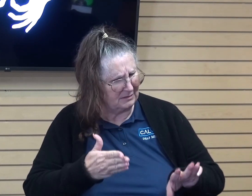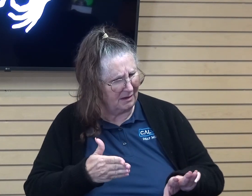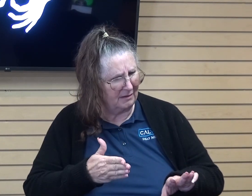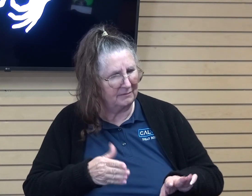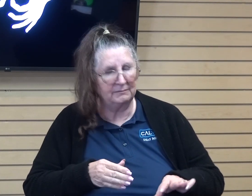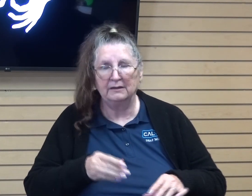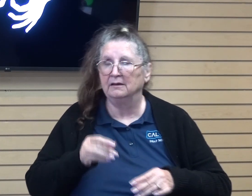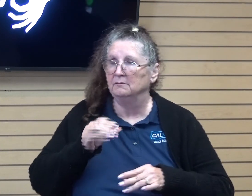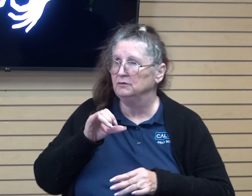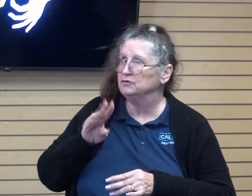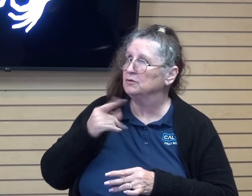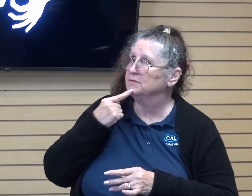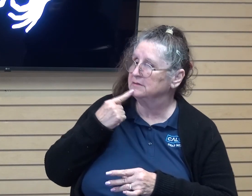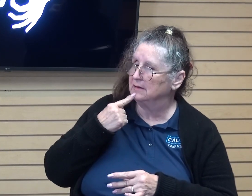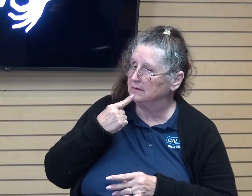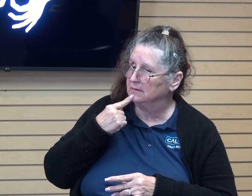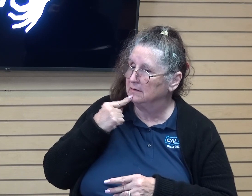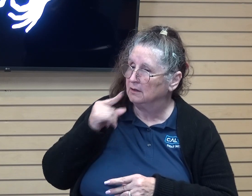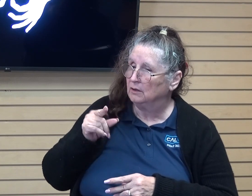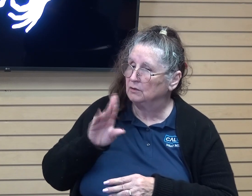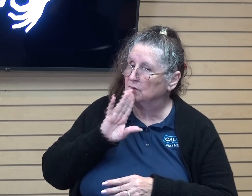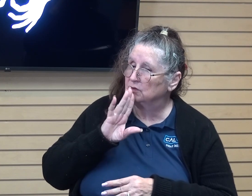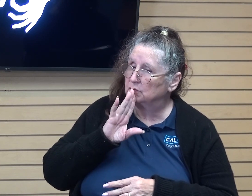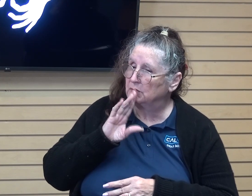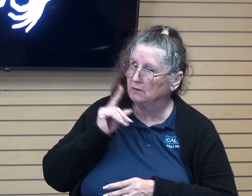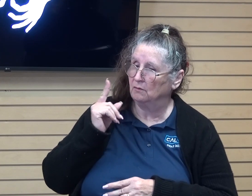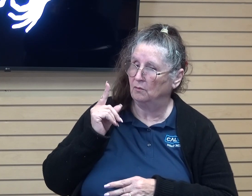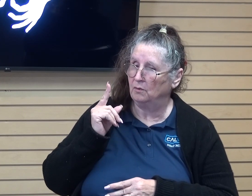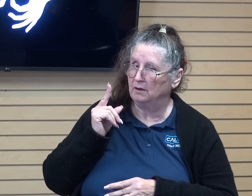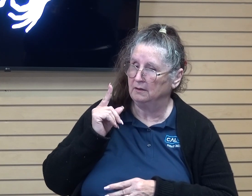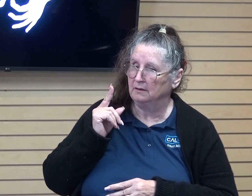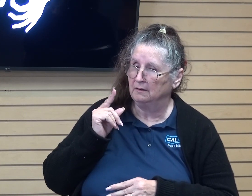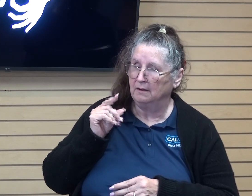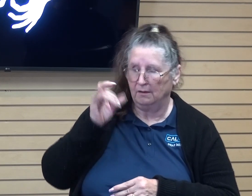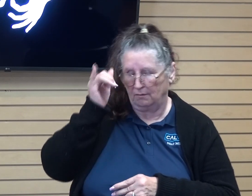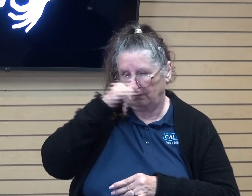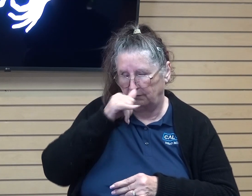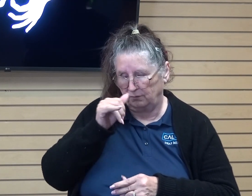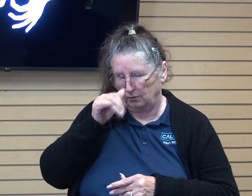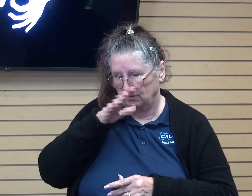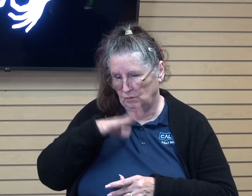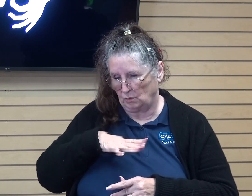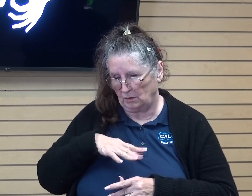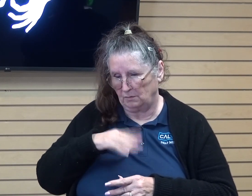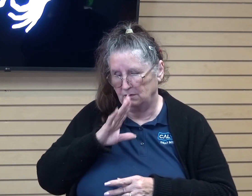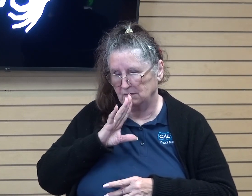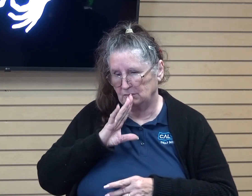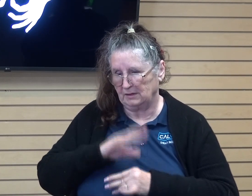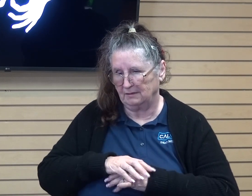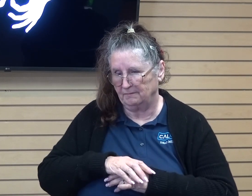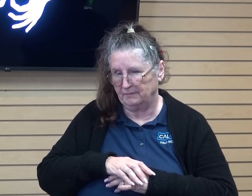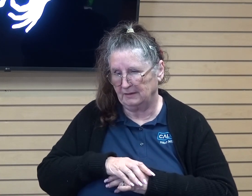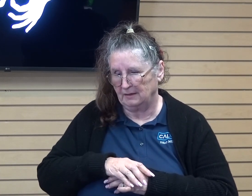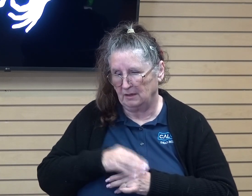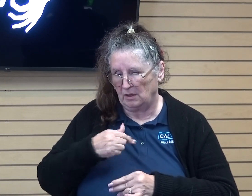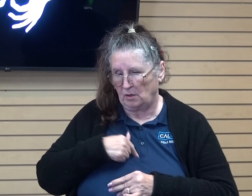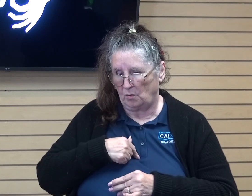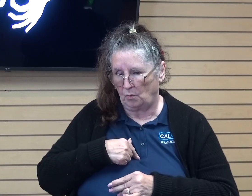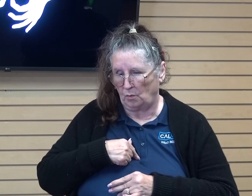said to her, you speak as one of the foolish women speaks. Shall we indeed accept